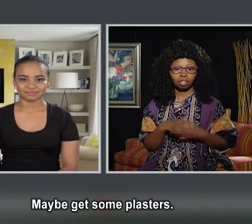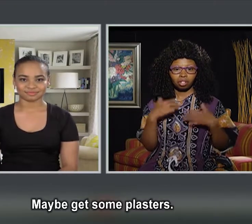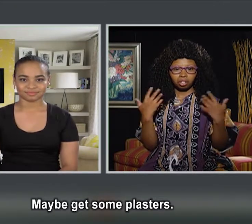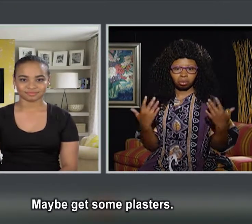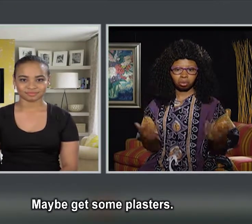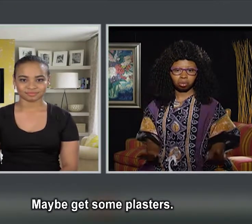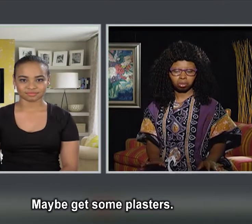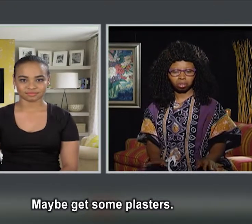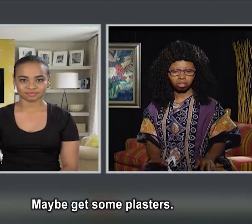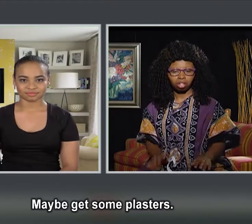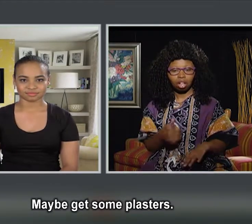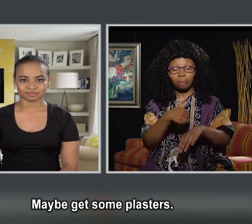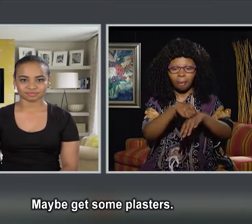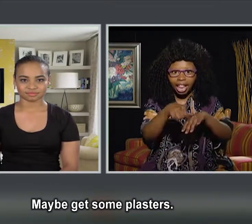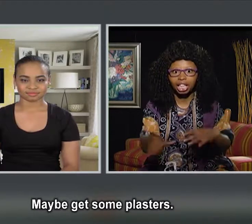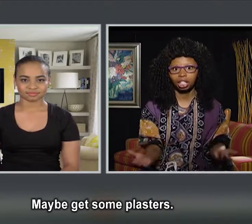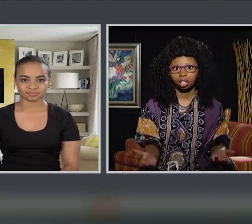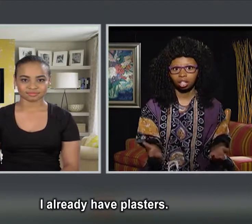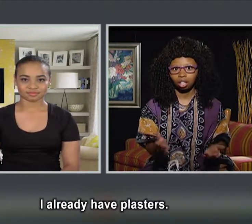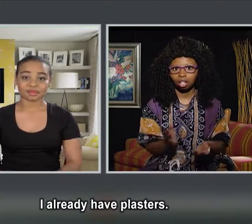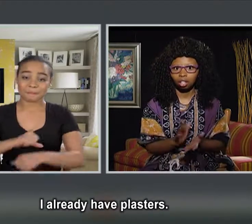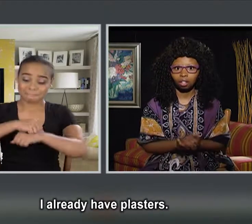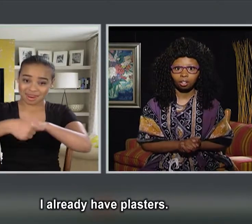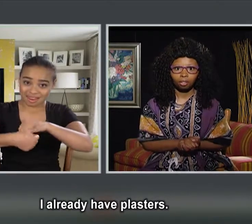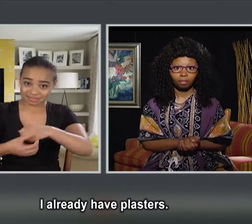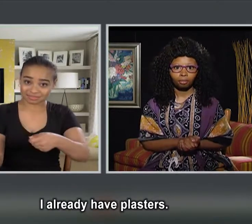Maybe get some plasters? I already have plasters.